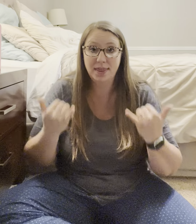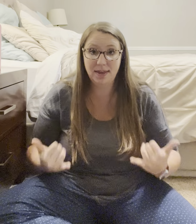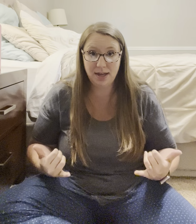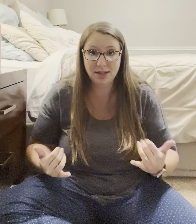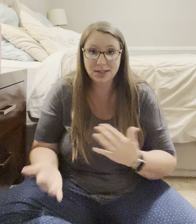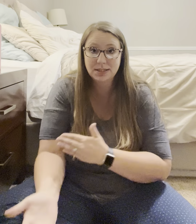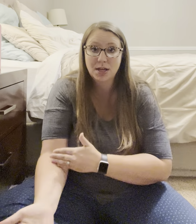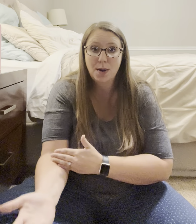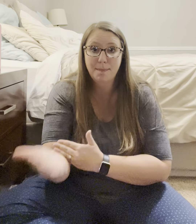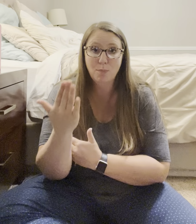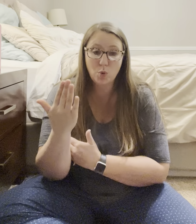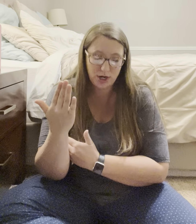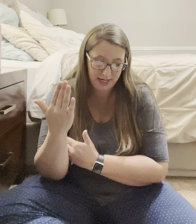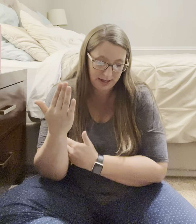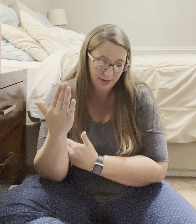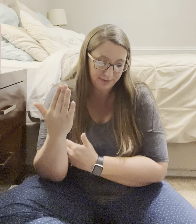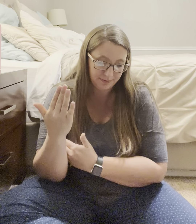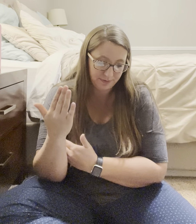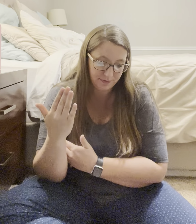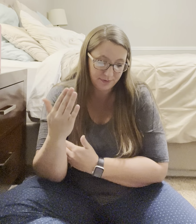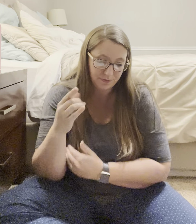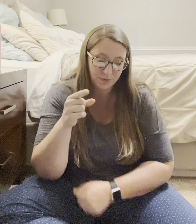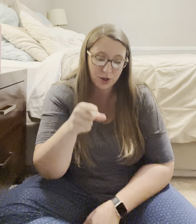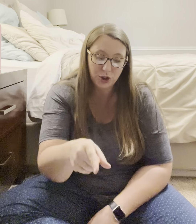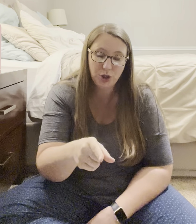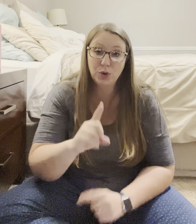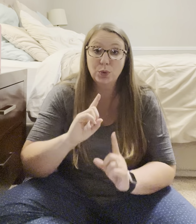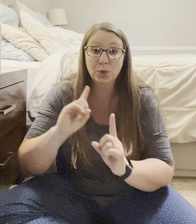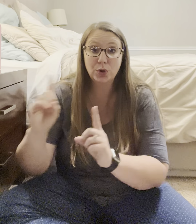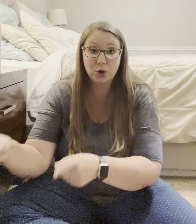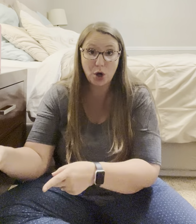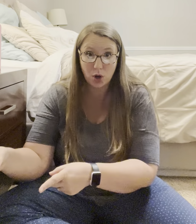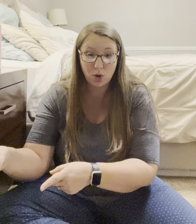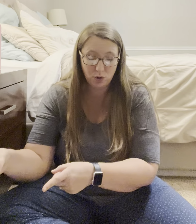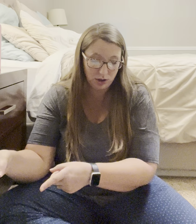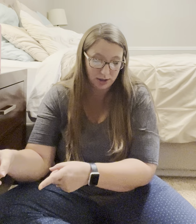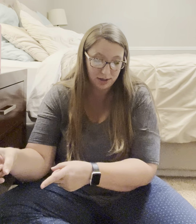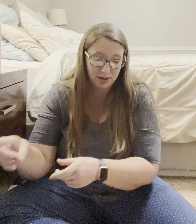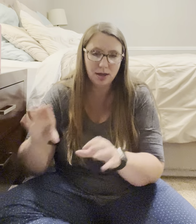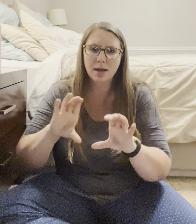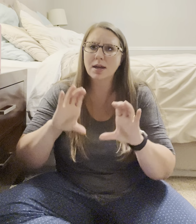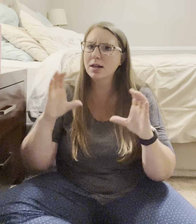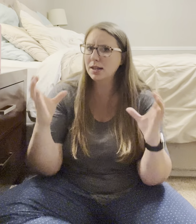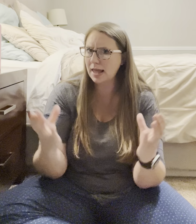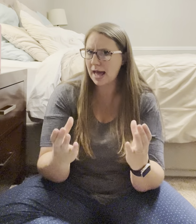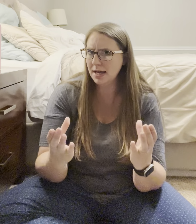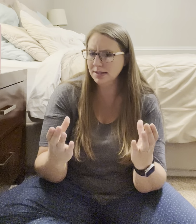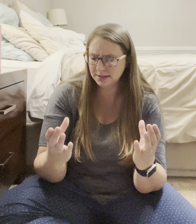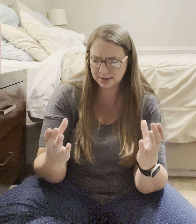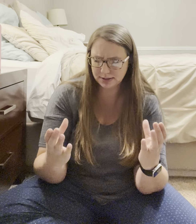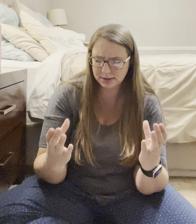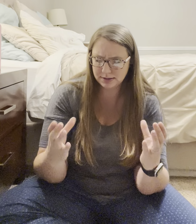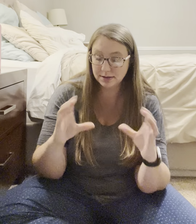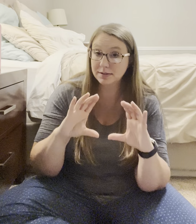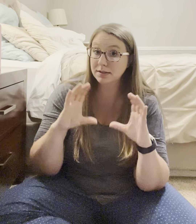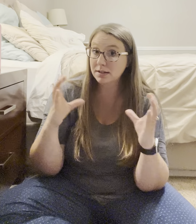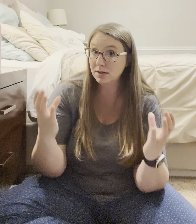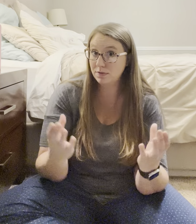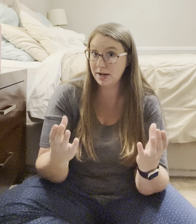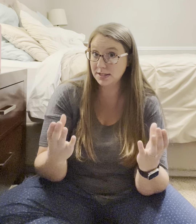this morning. You. Go. Class. Raise